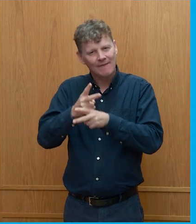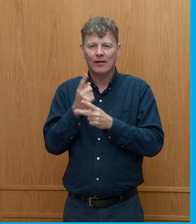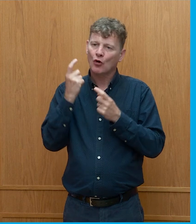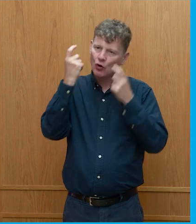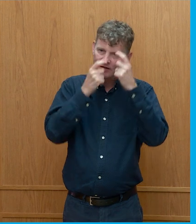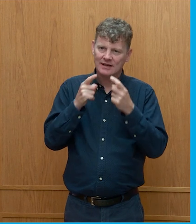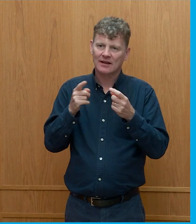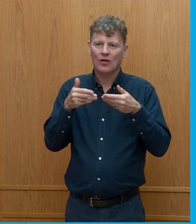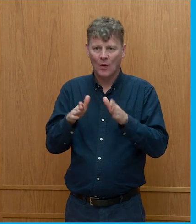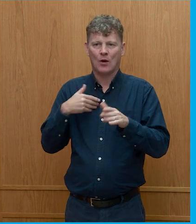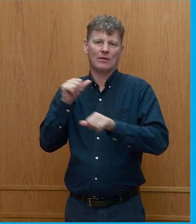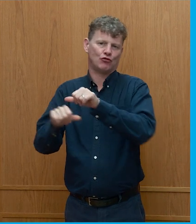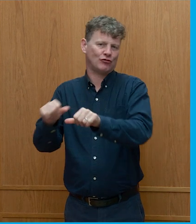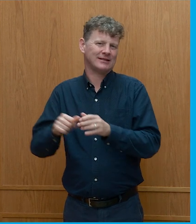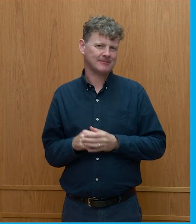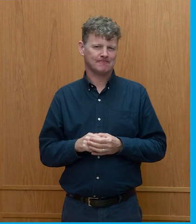a way that we progress.